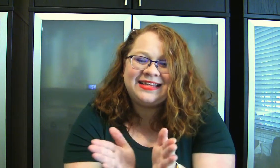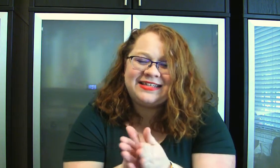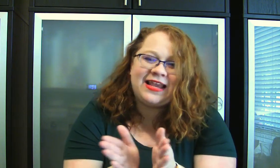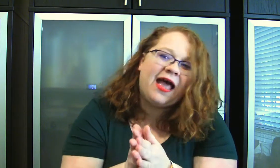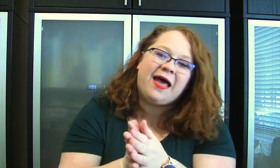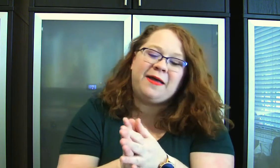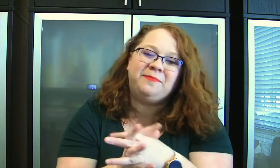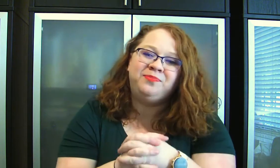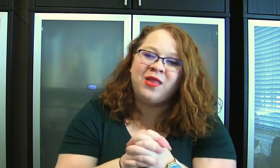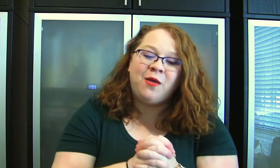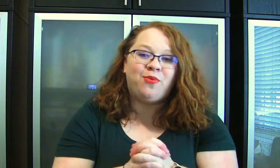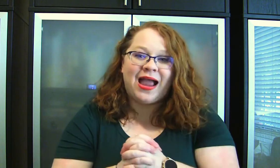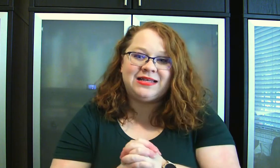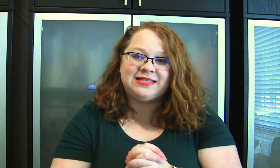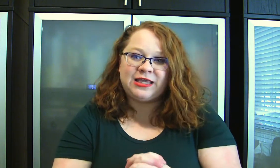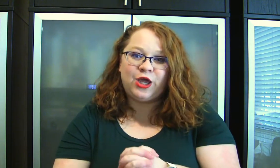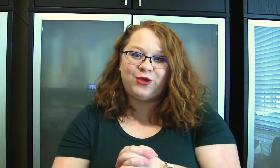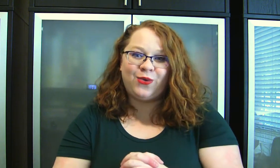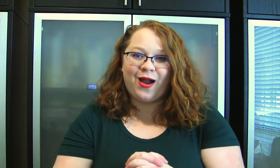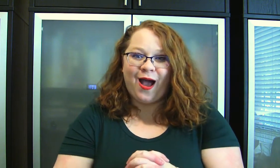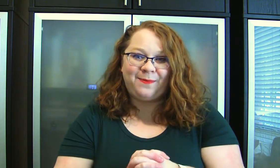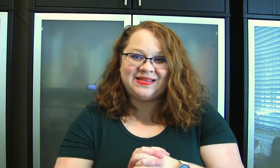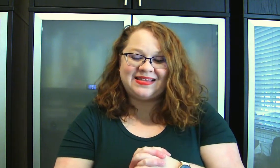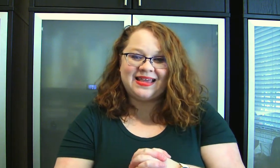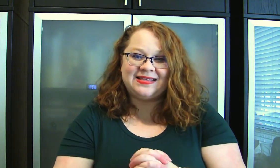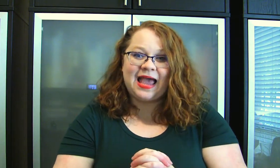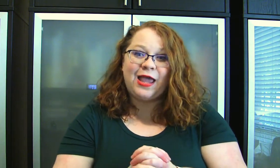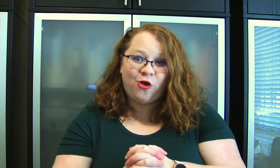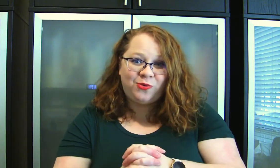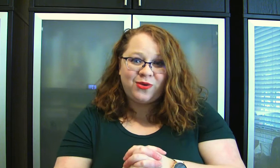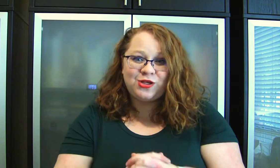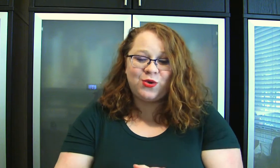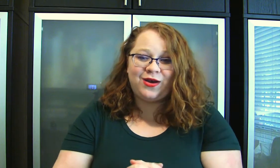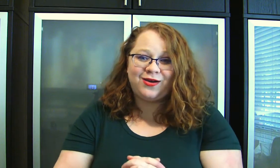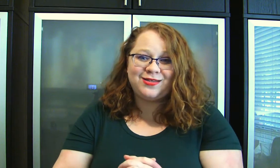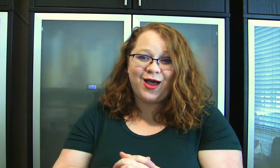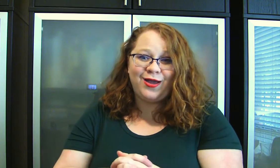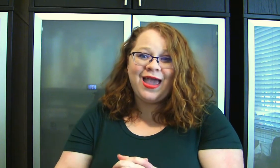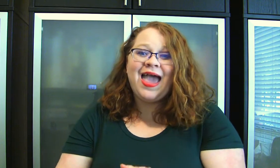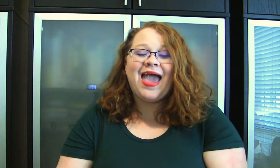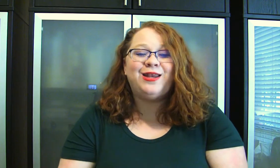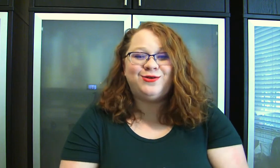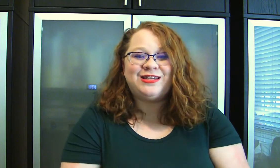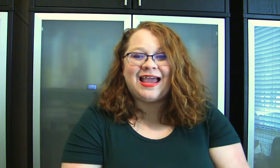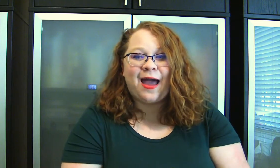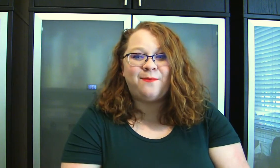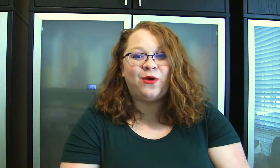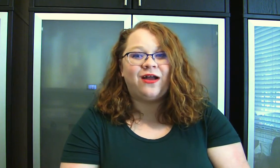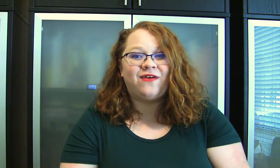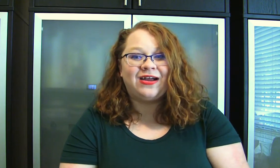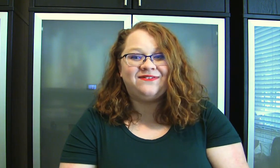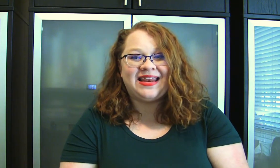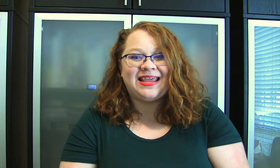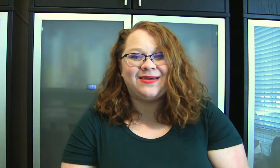Good job. Practicing your opposites. I hope you enjoyed our song and you check out more of our videos.